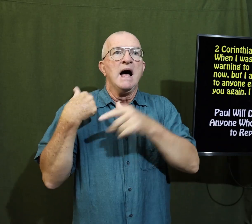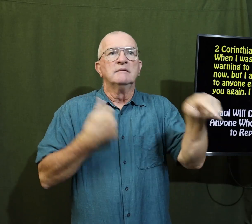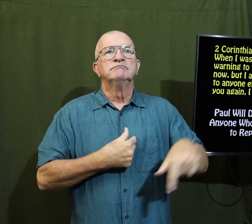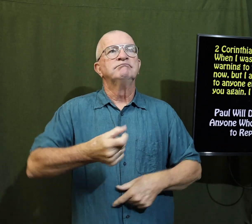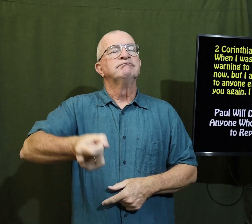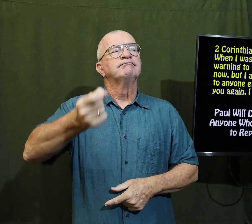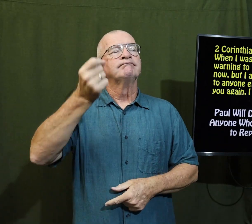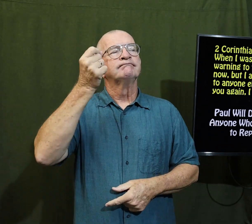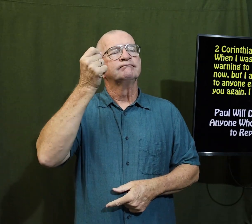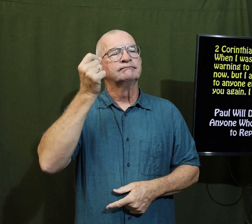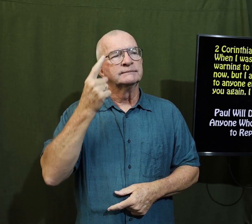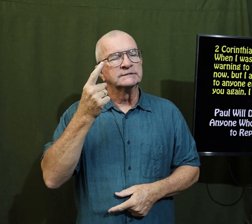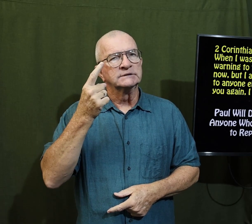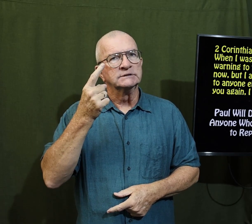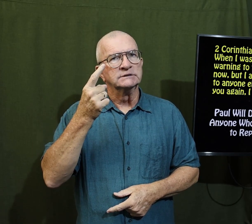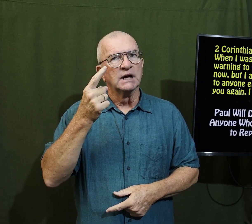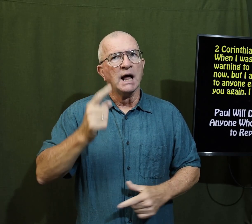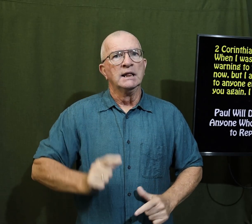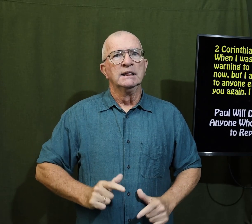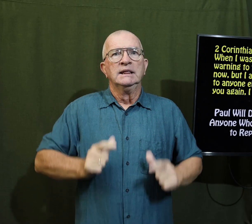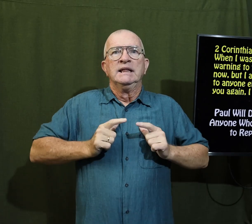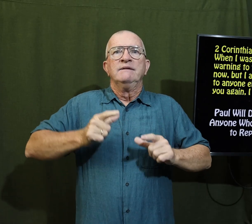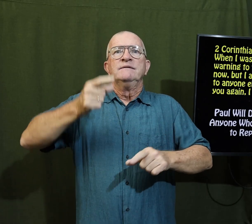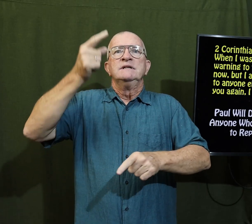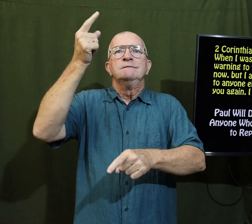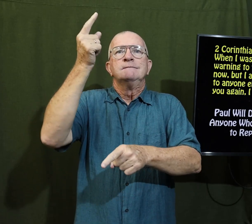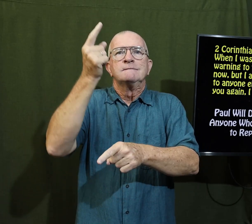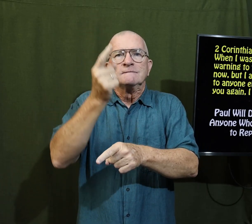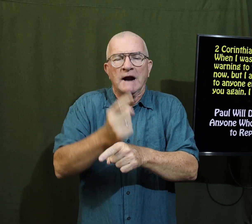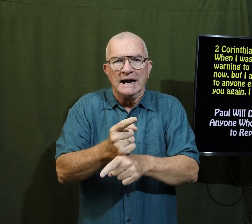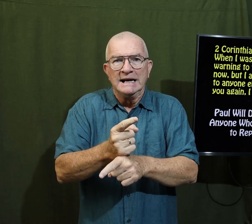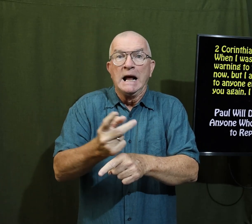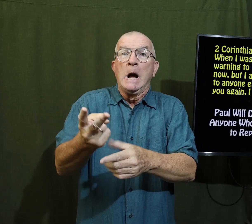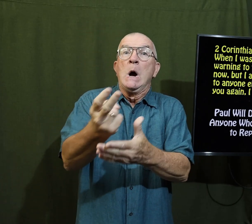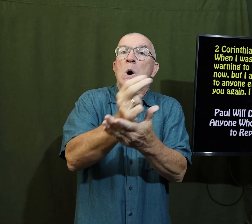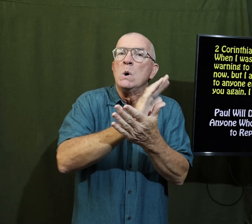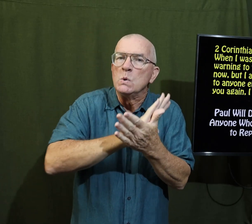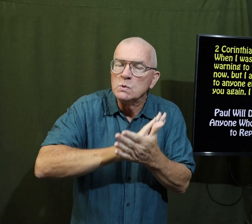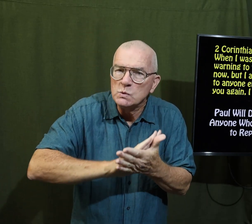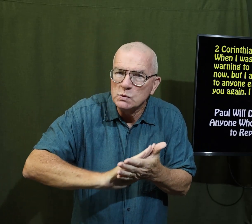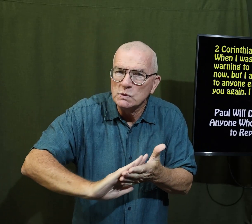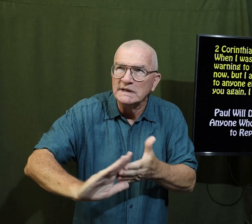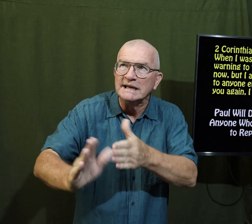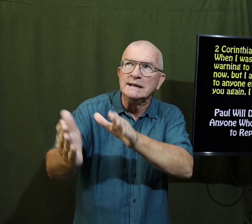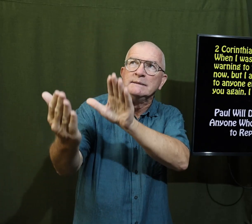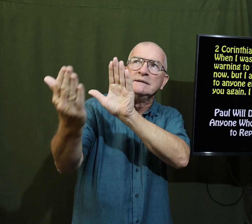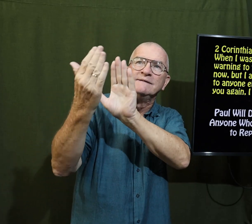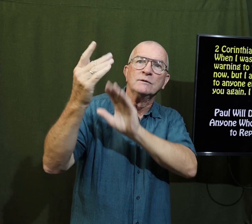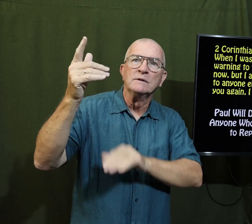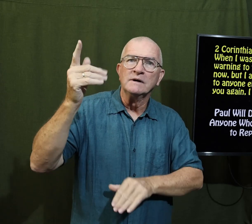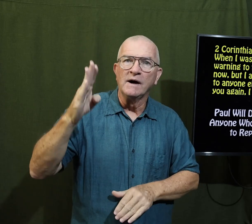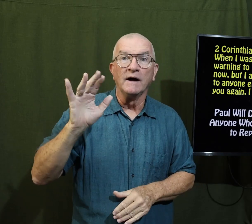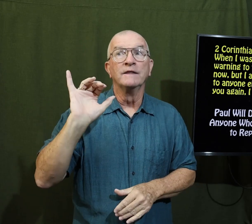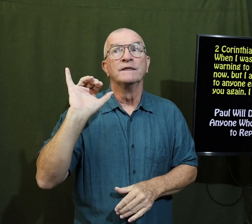But he wants to help them understand living right holy before God.